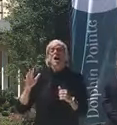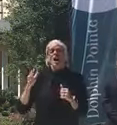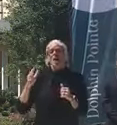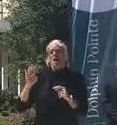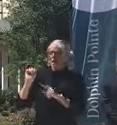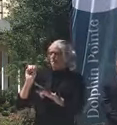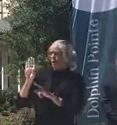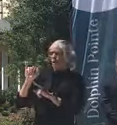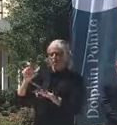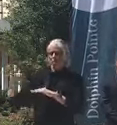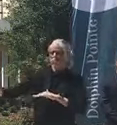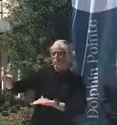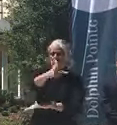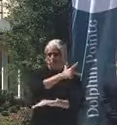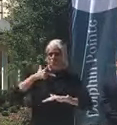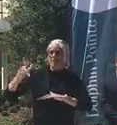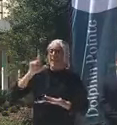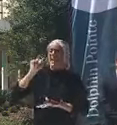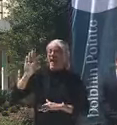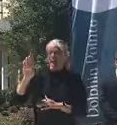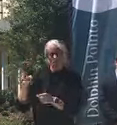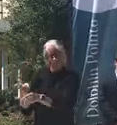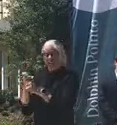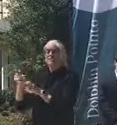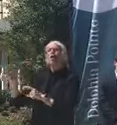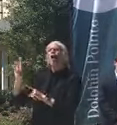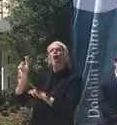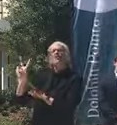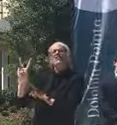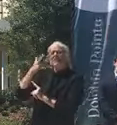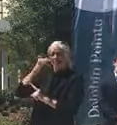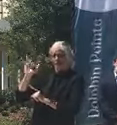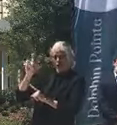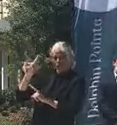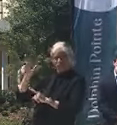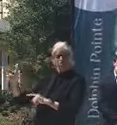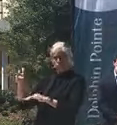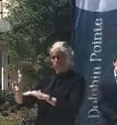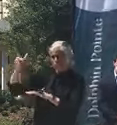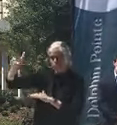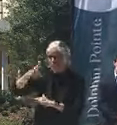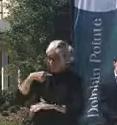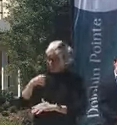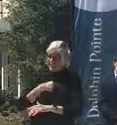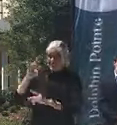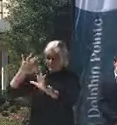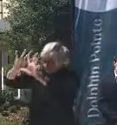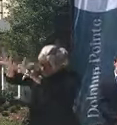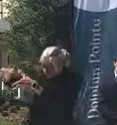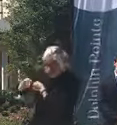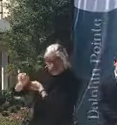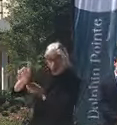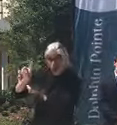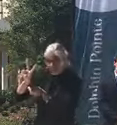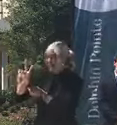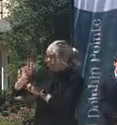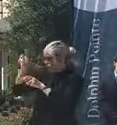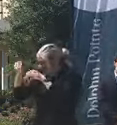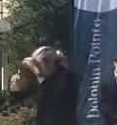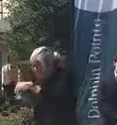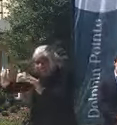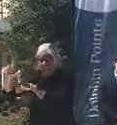rapid testing RV. So we've outfitted an RV with a Cepheid lab. This gives 45